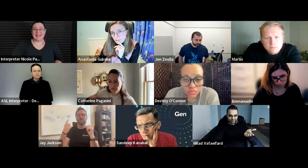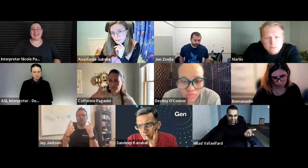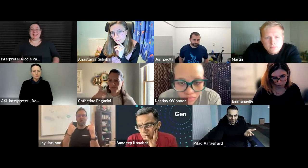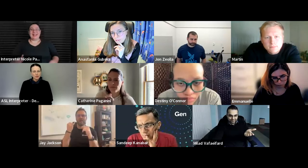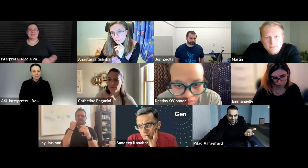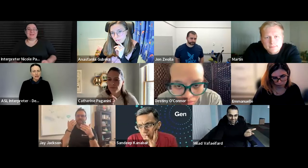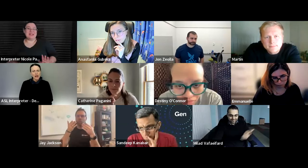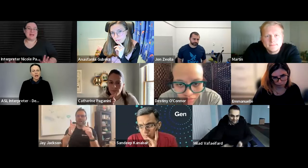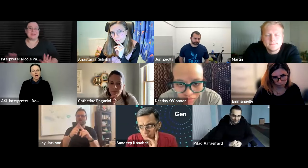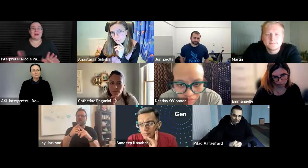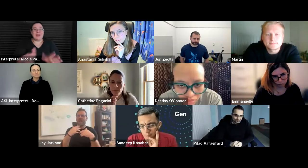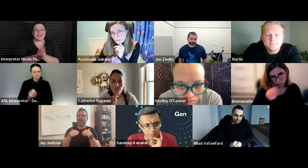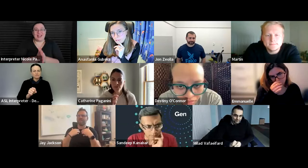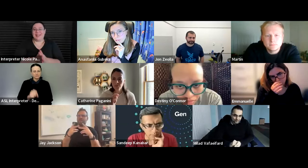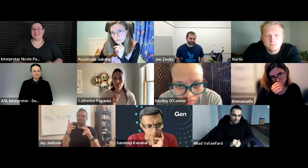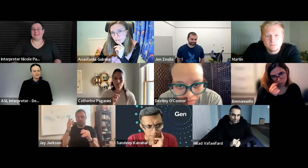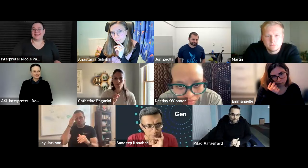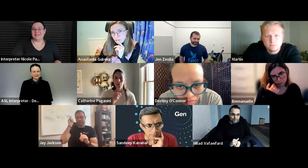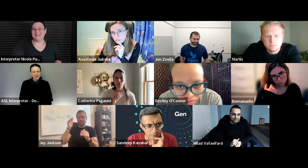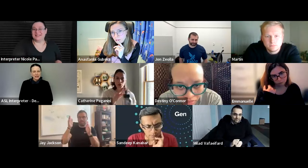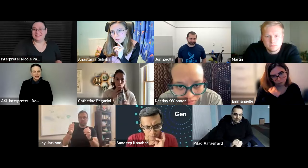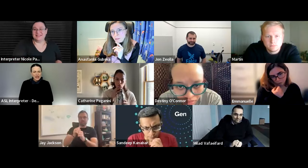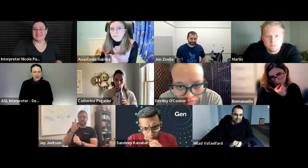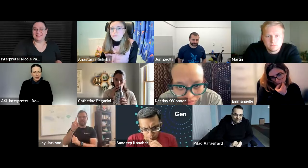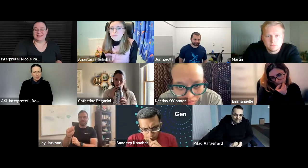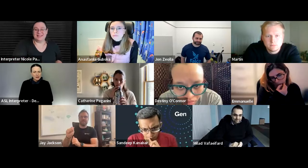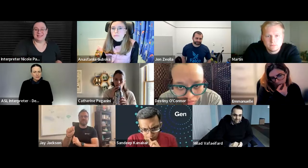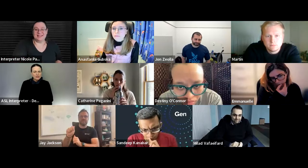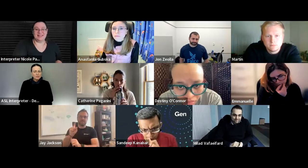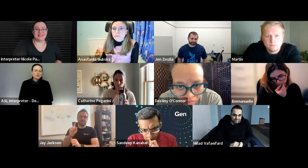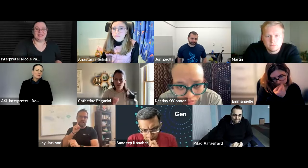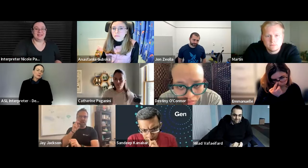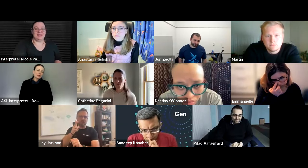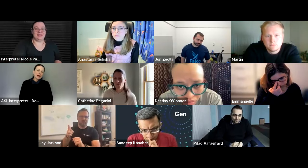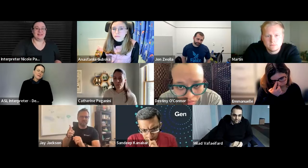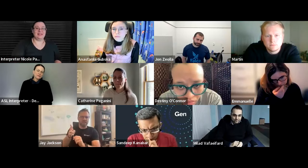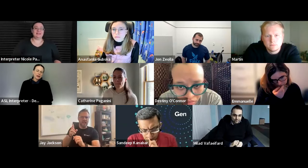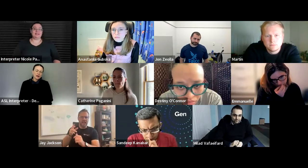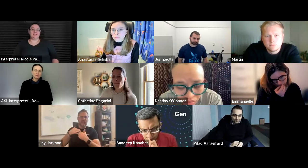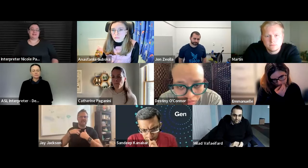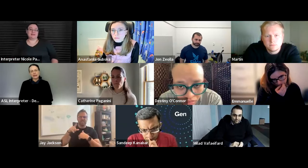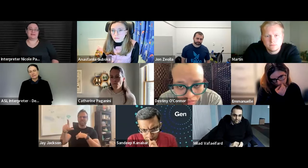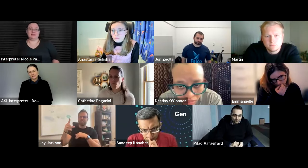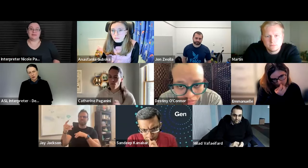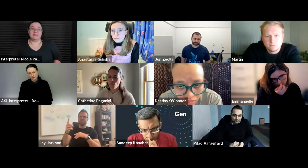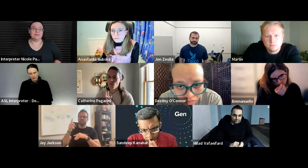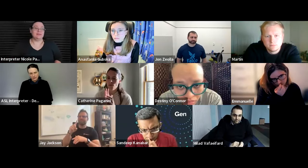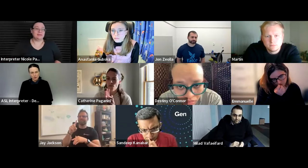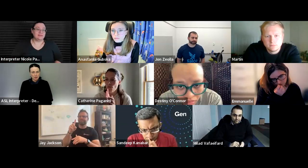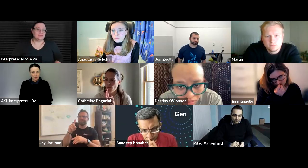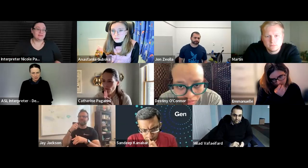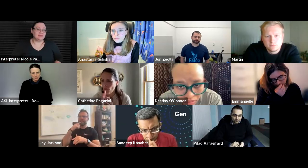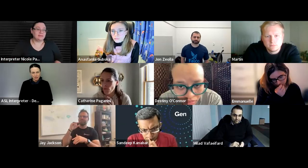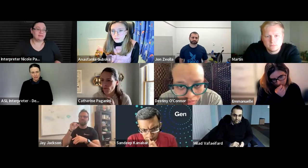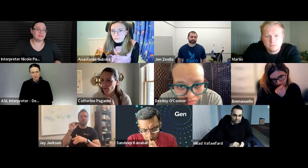yeah well i'm sorry go ahead jay yeah um if we could have um like deaf and hard of hearing